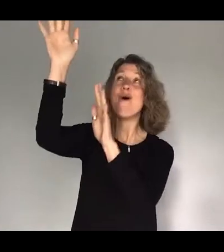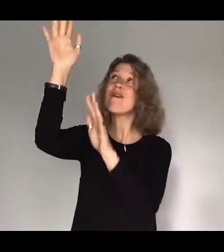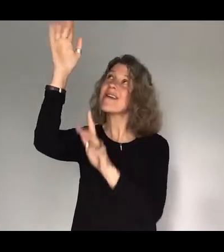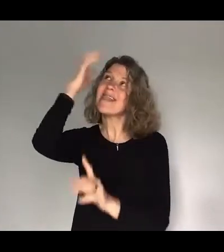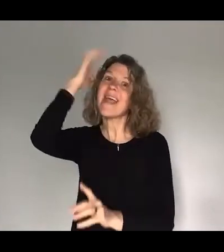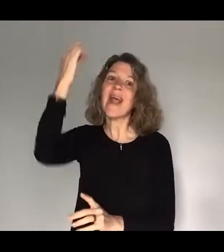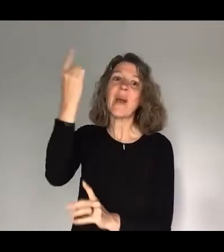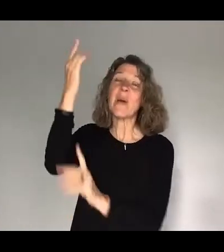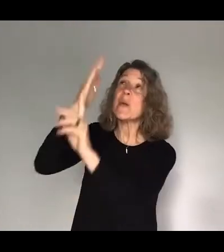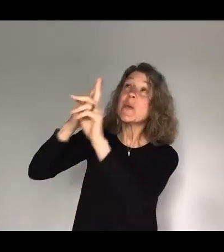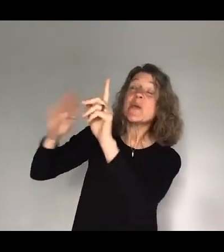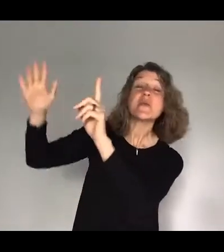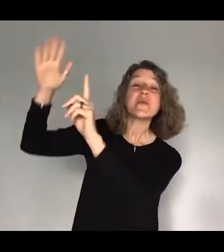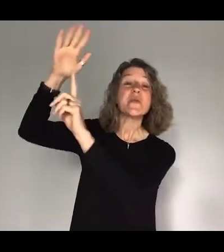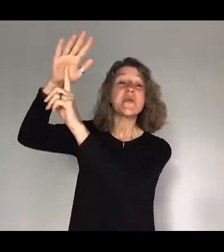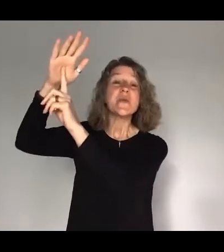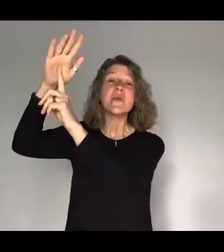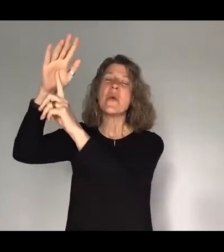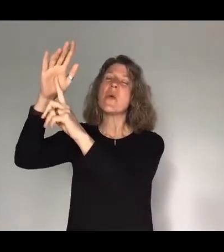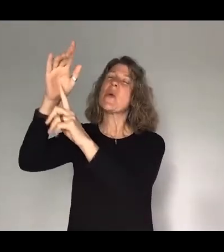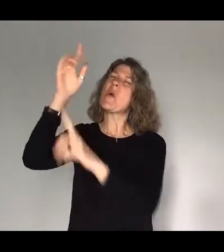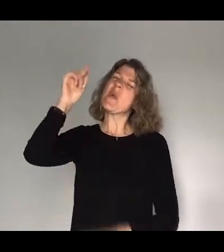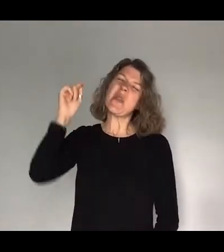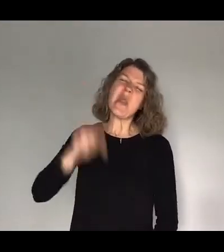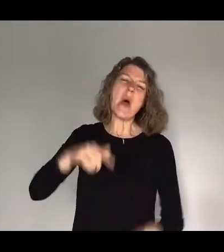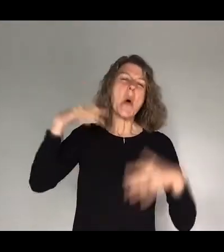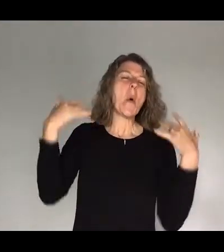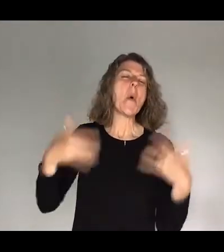Let's sing it out. This is amazing grace.